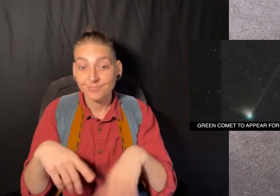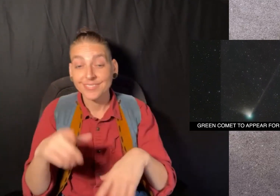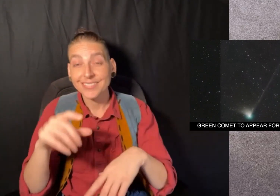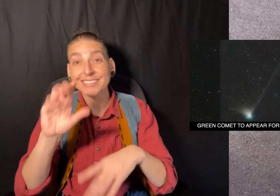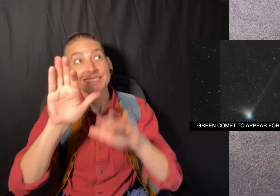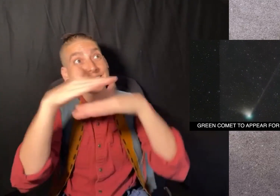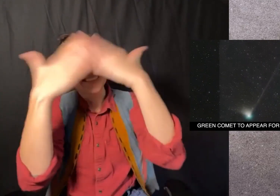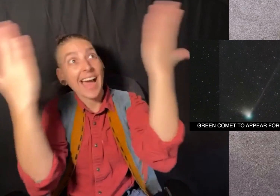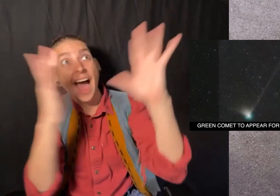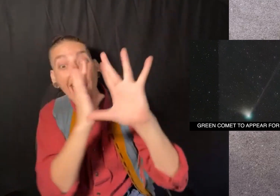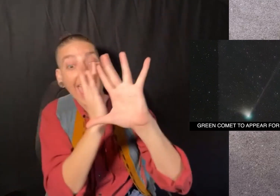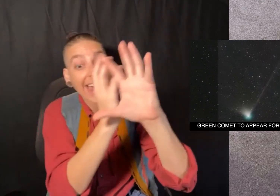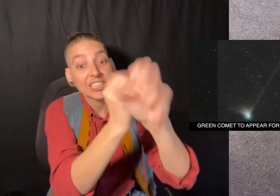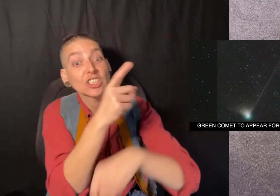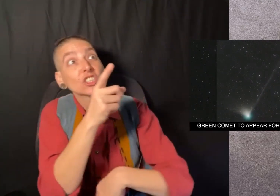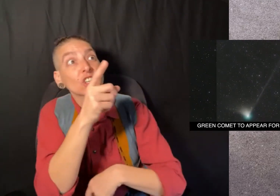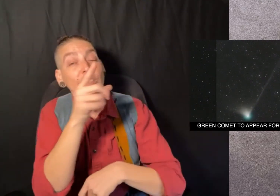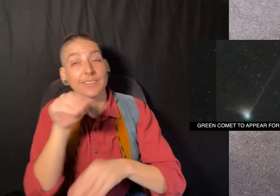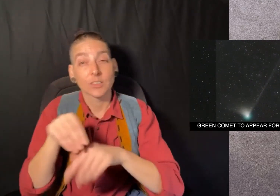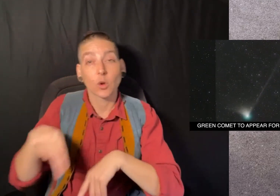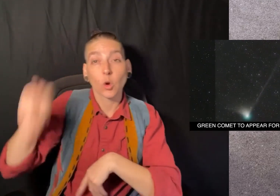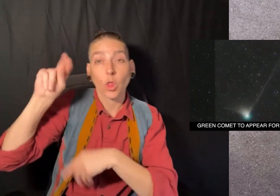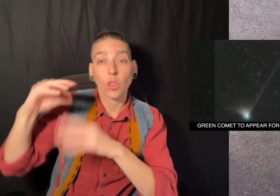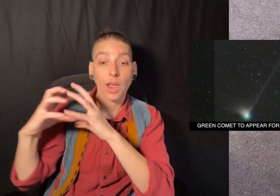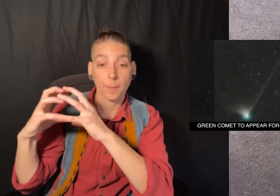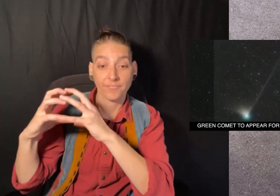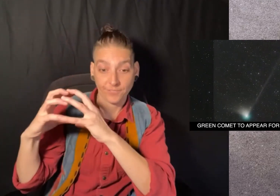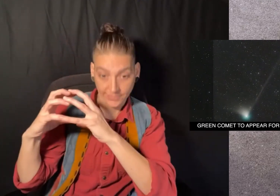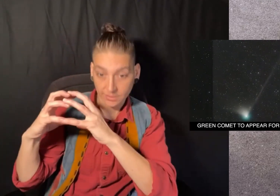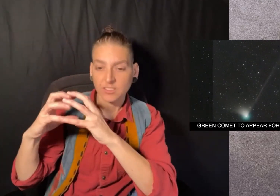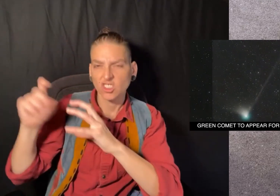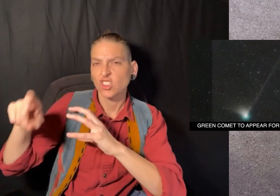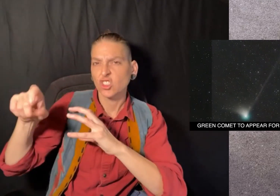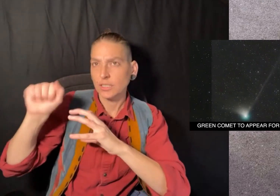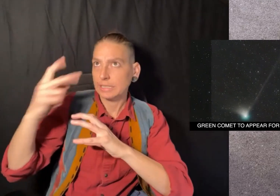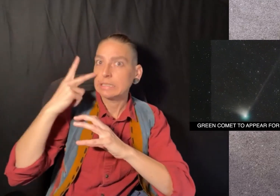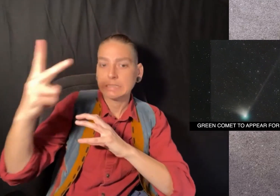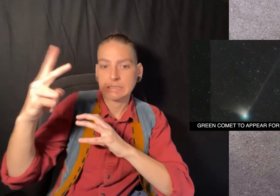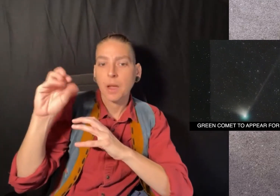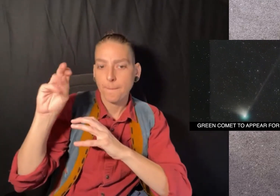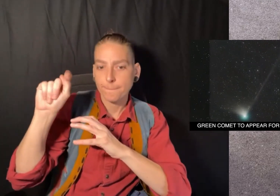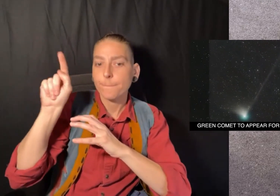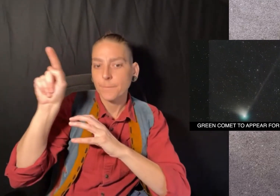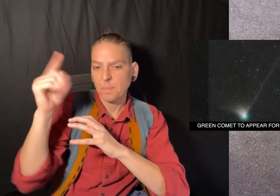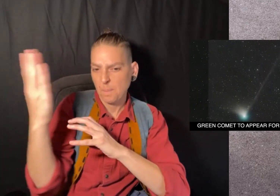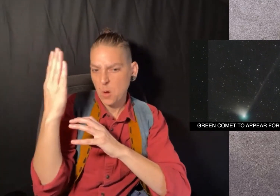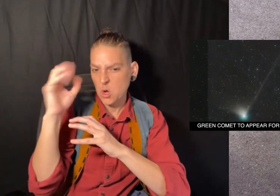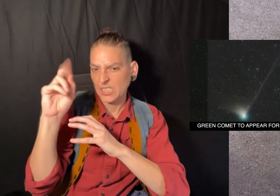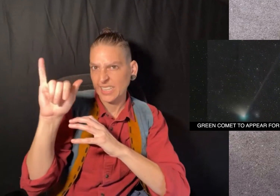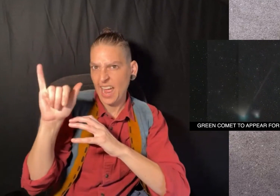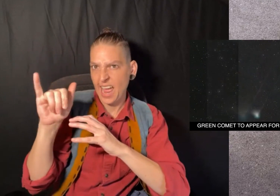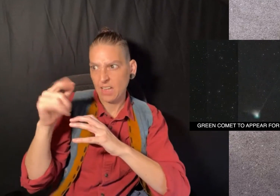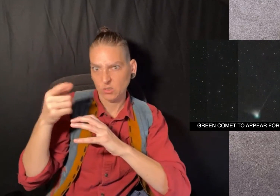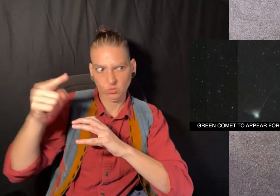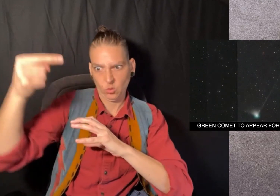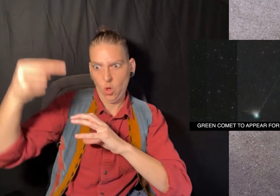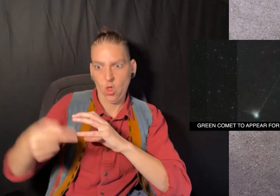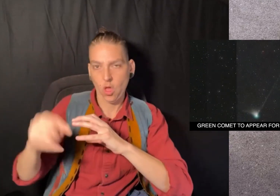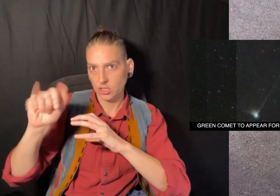NASA says skygazers in the Northern Hemisphere should be able to see the comet in the